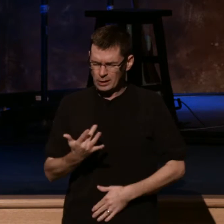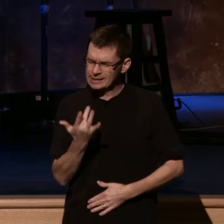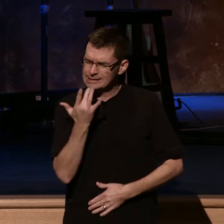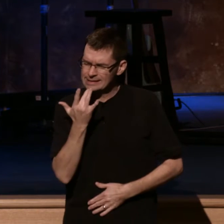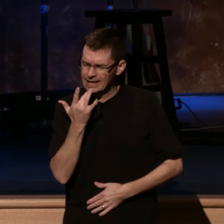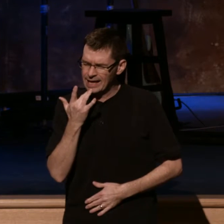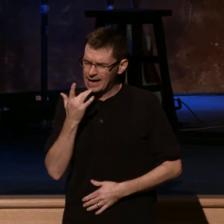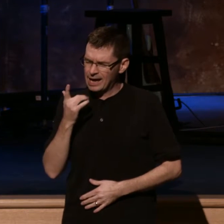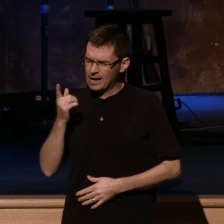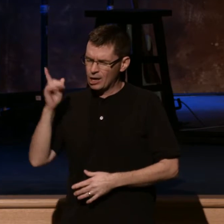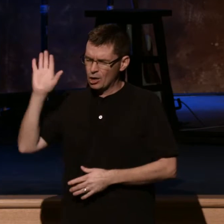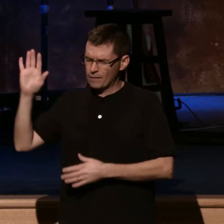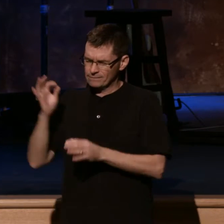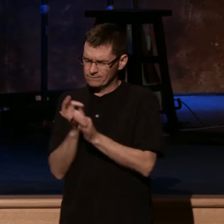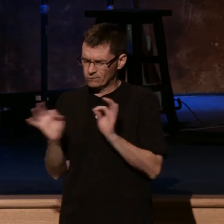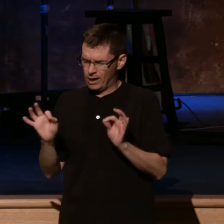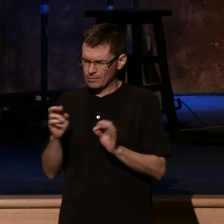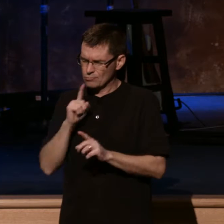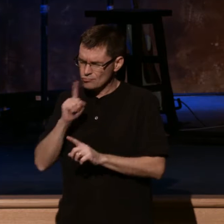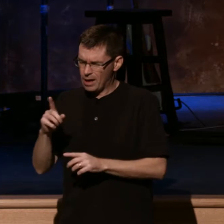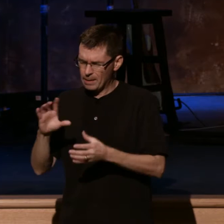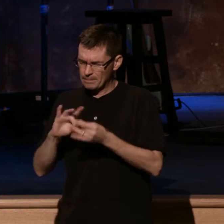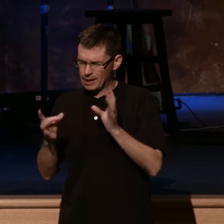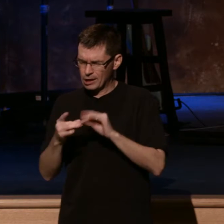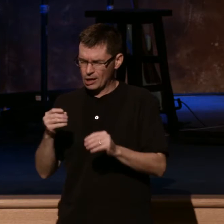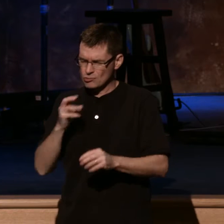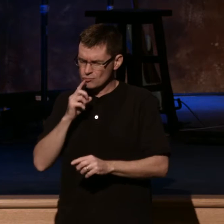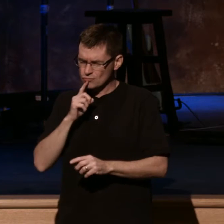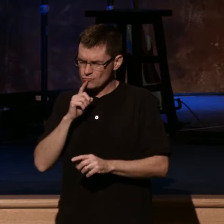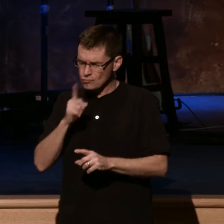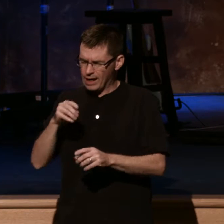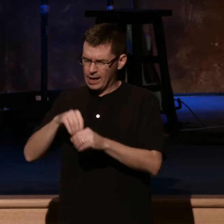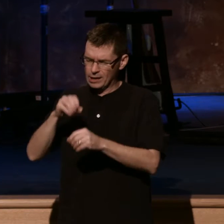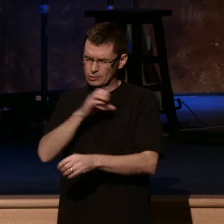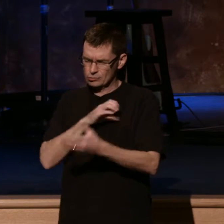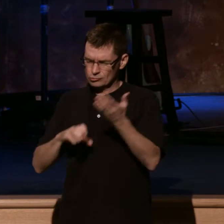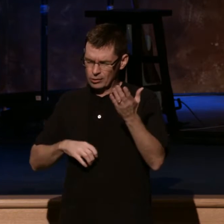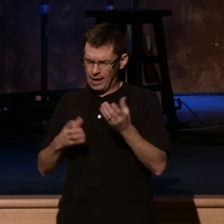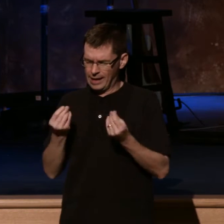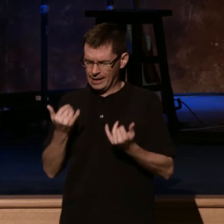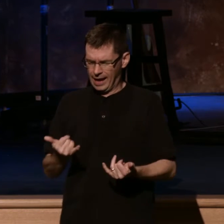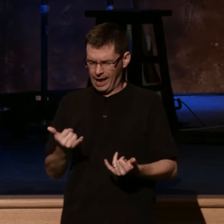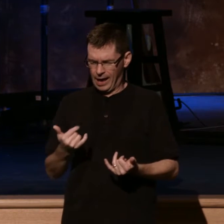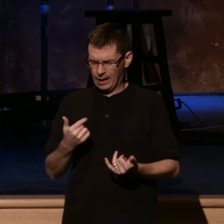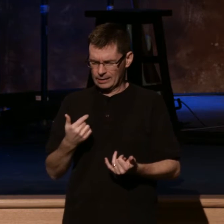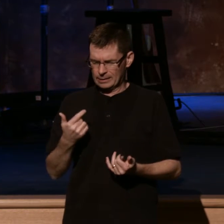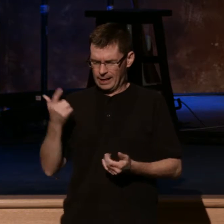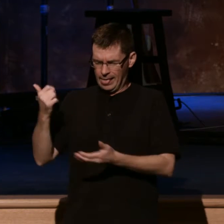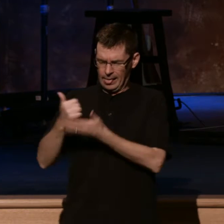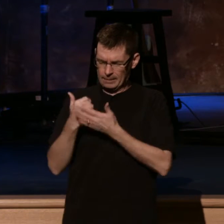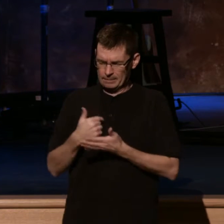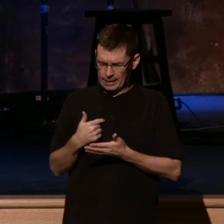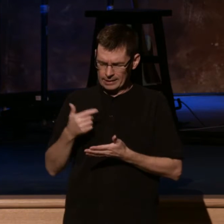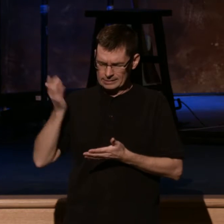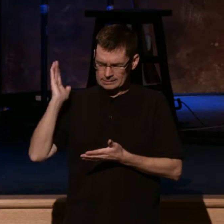of Christ, and give your servant now a fresh lens of the gospel to look at this historic passage